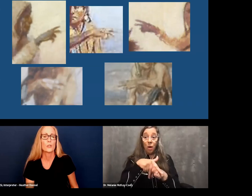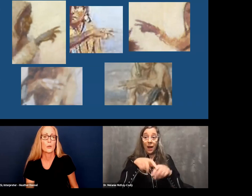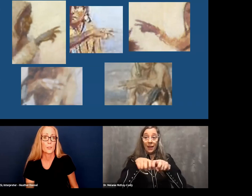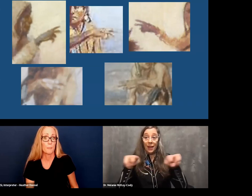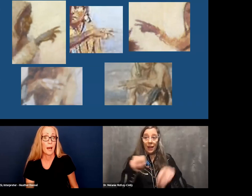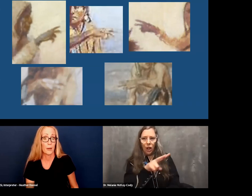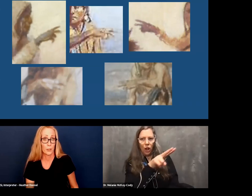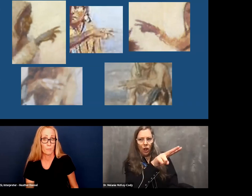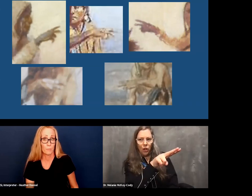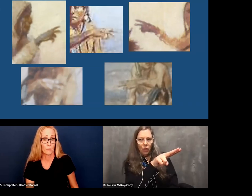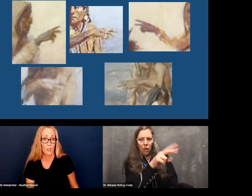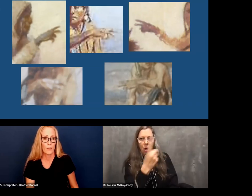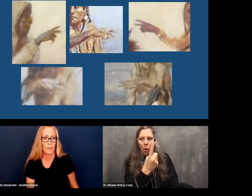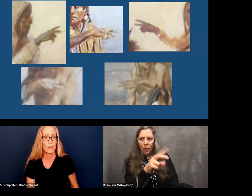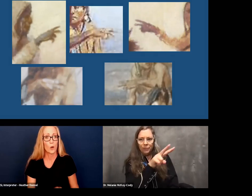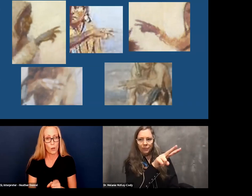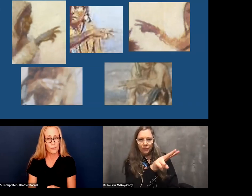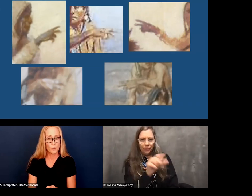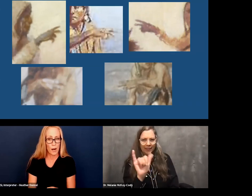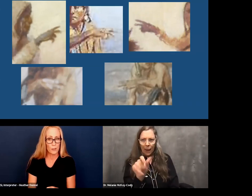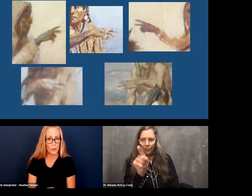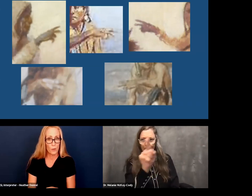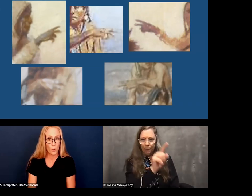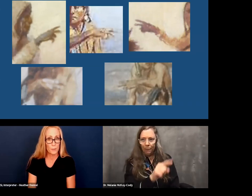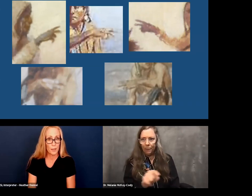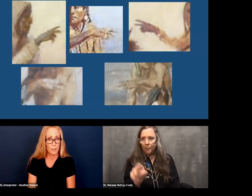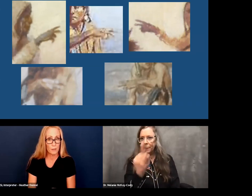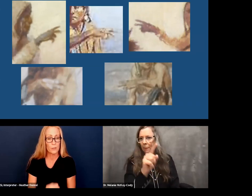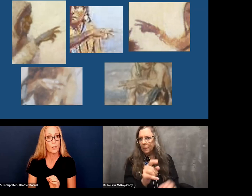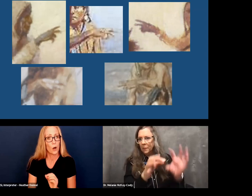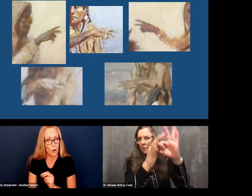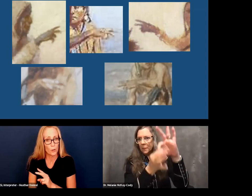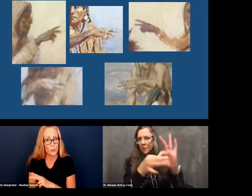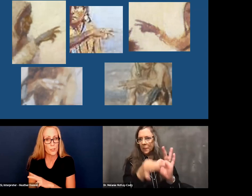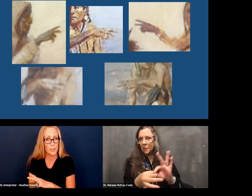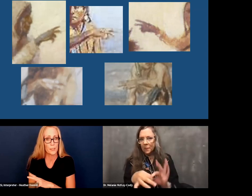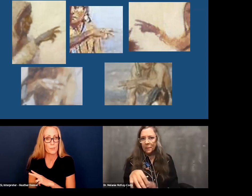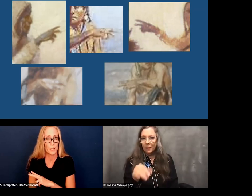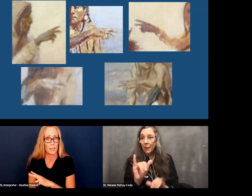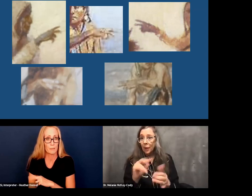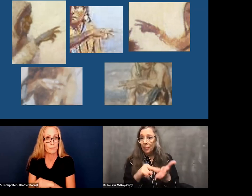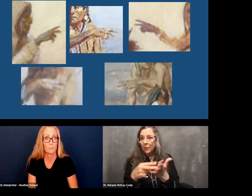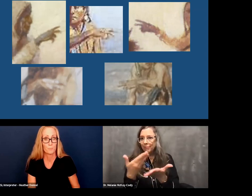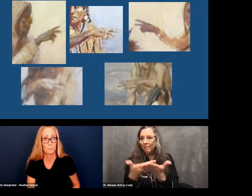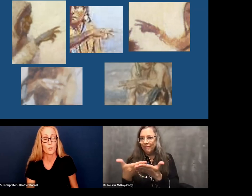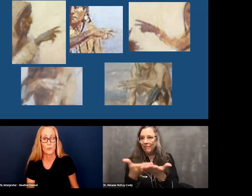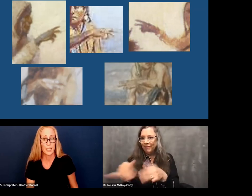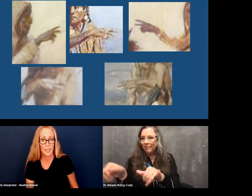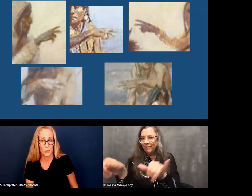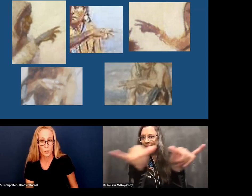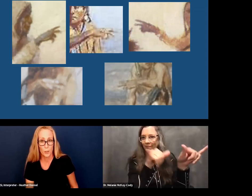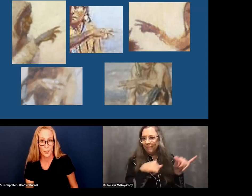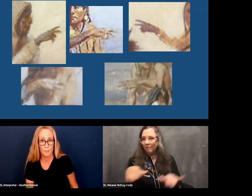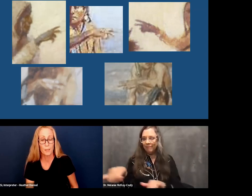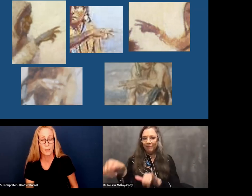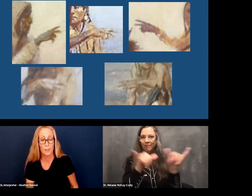So you notice the pattern. All of the riders, all the horseback riders are all using that same sign. So there's a